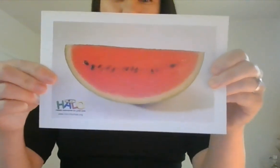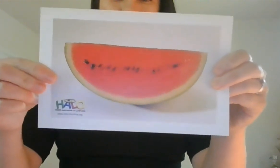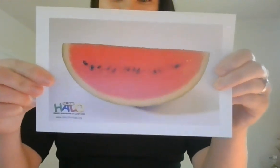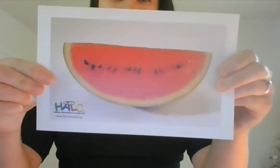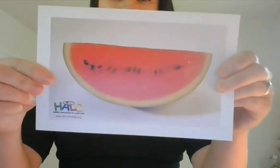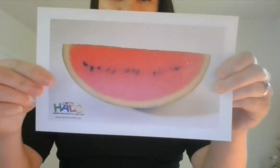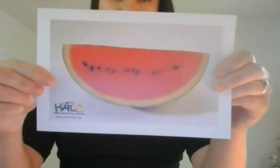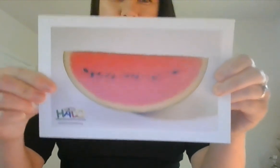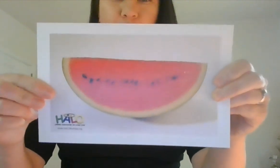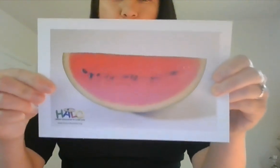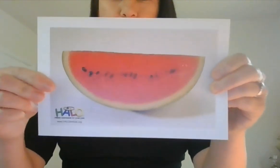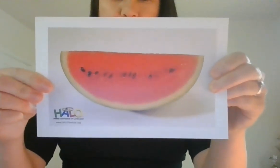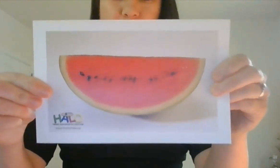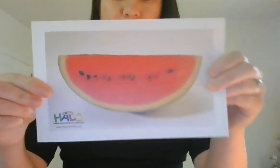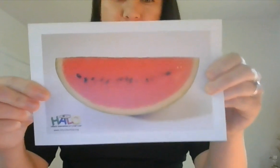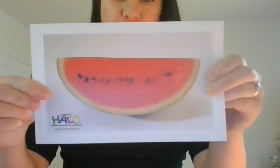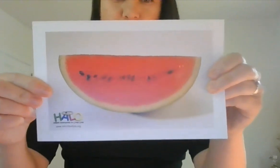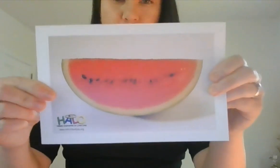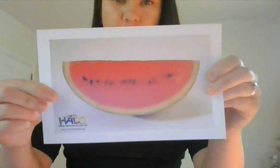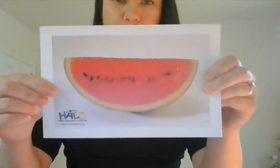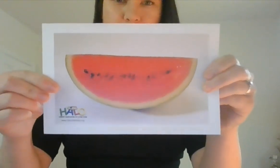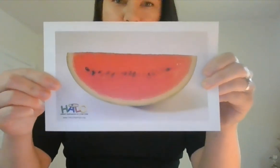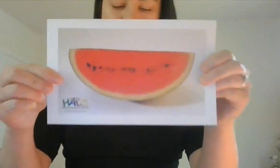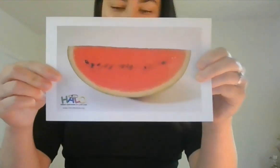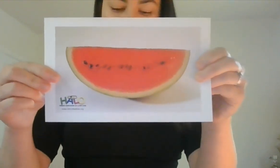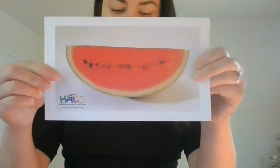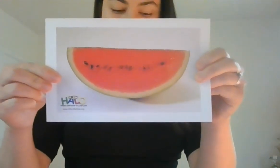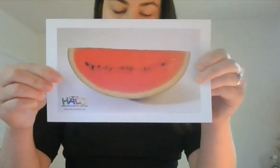It helps us to grow up bigger and stronger and better able to think.